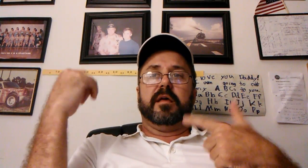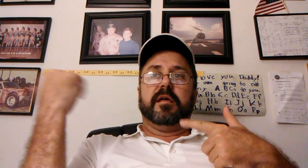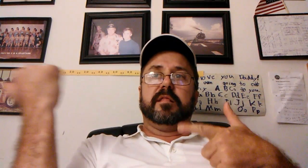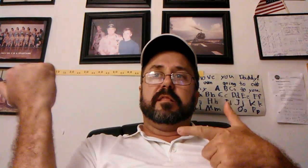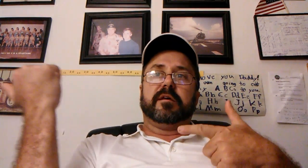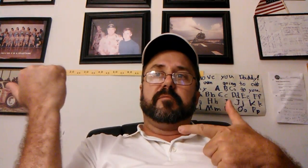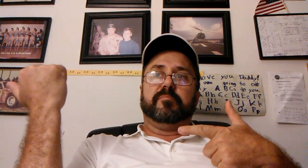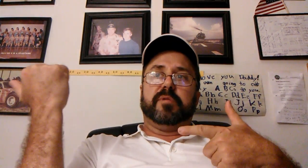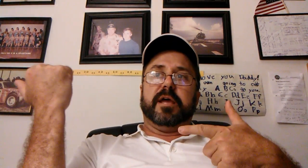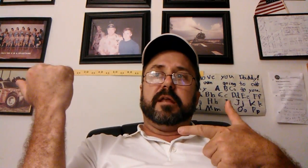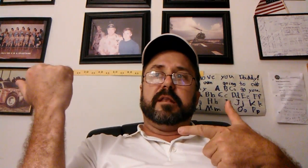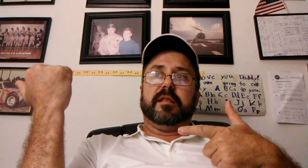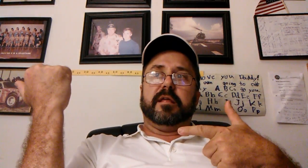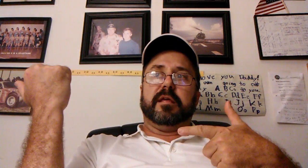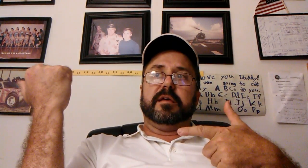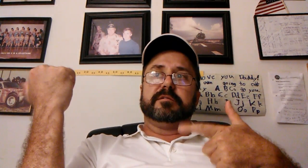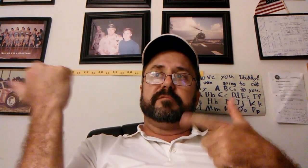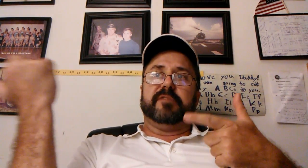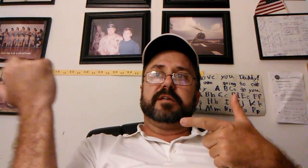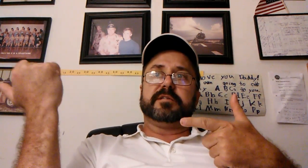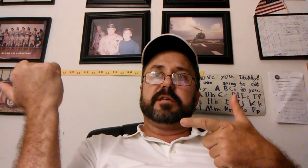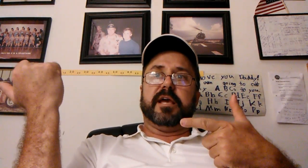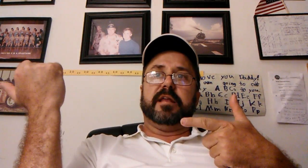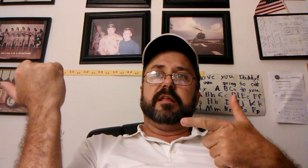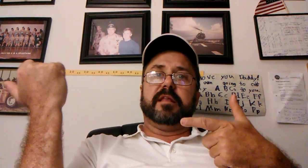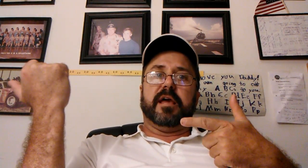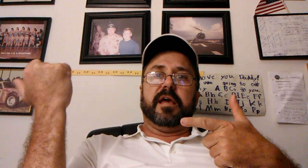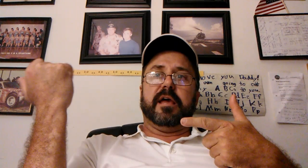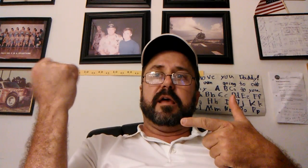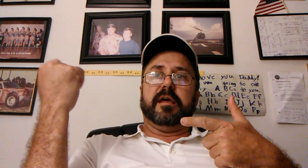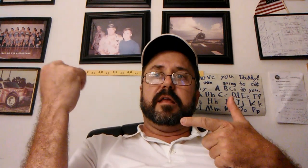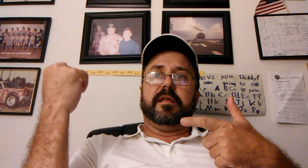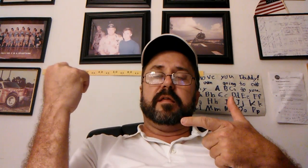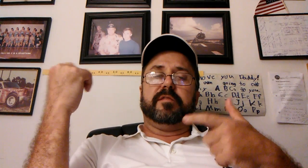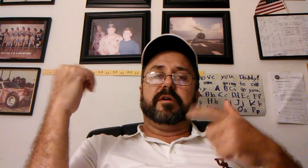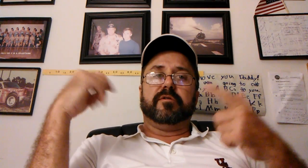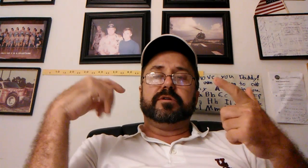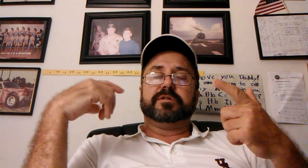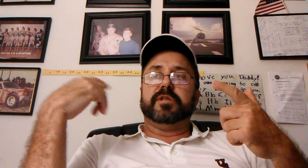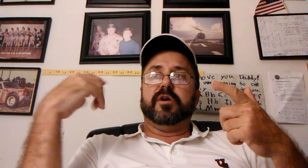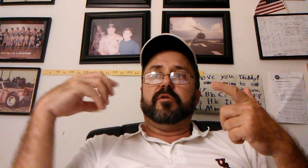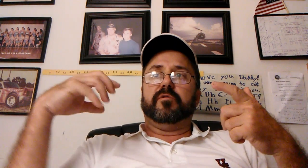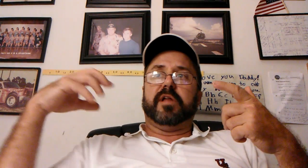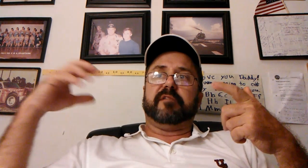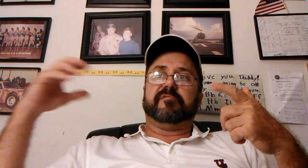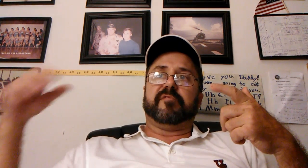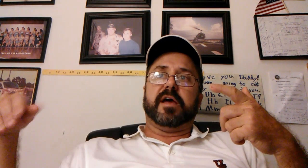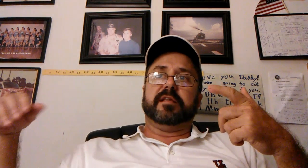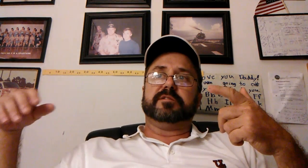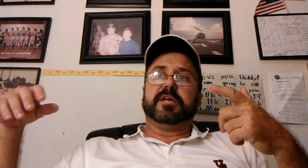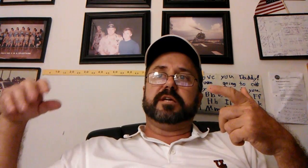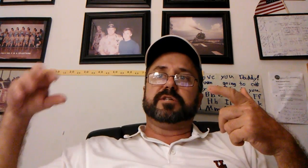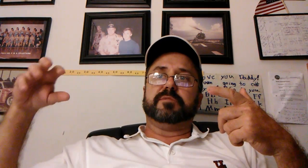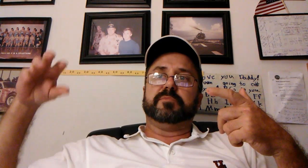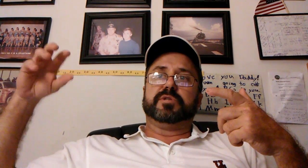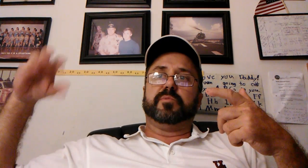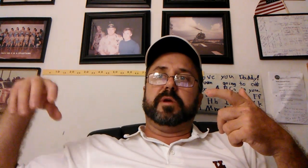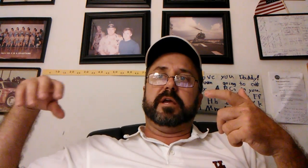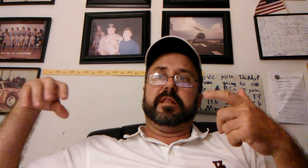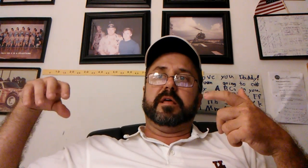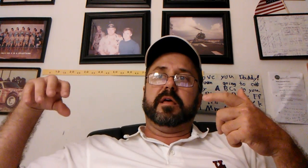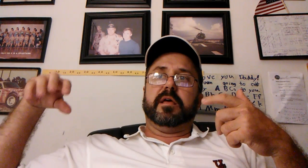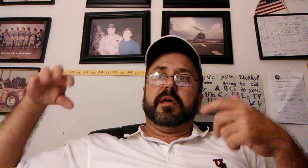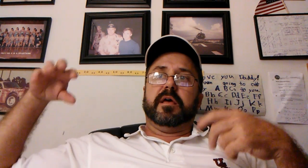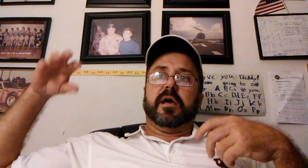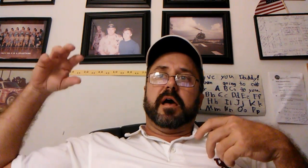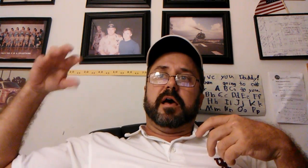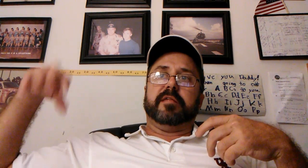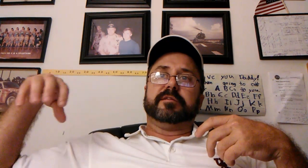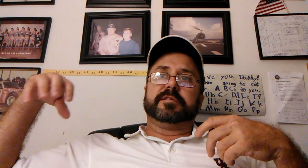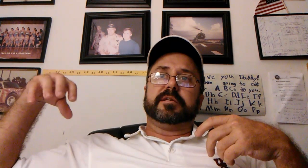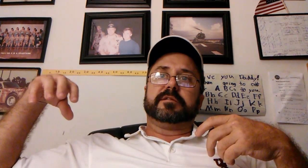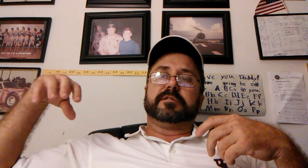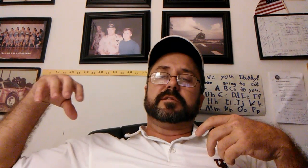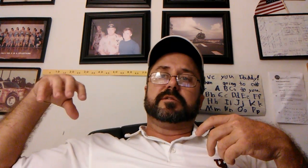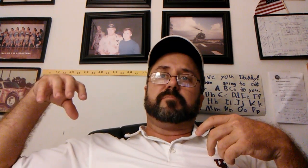The complaint is investigated, and there is no, like, fraternization between the Citizen's